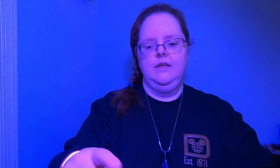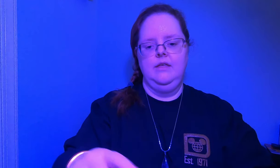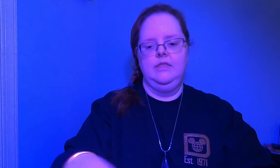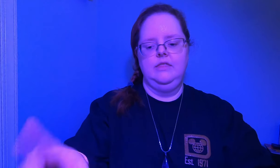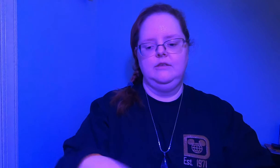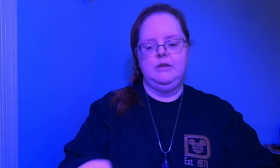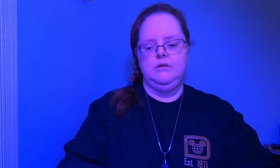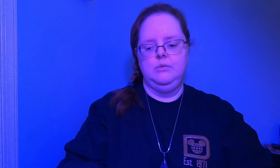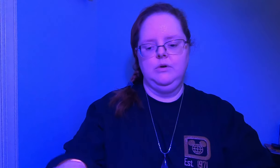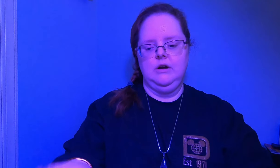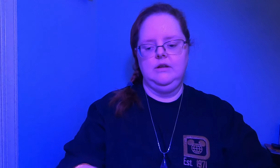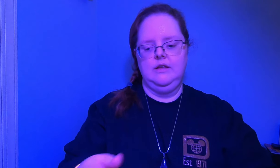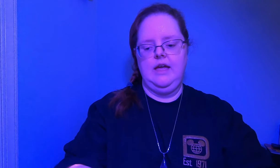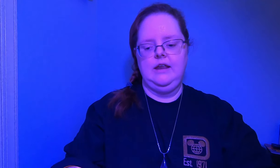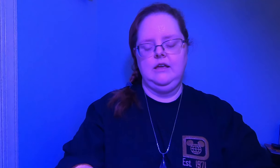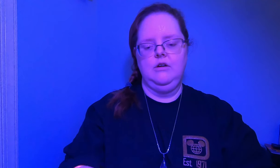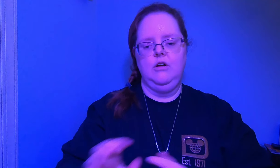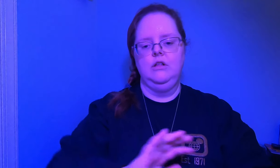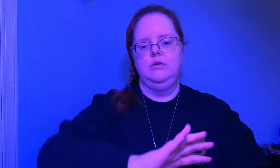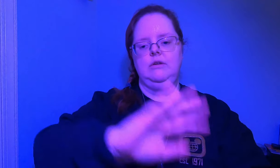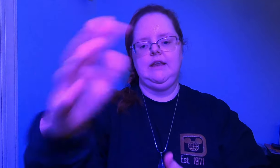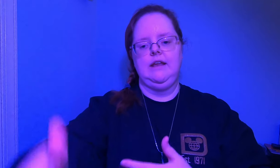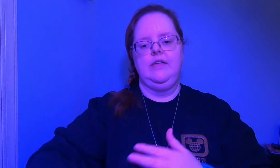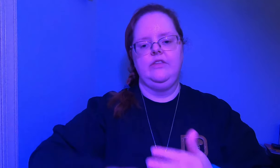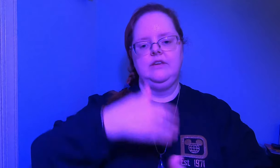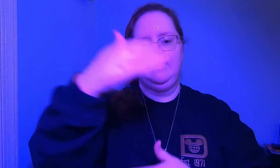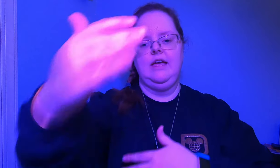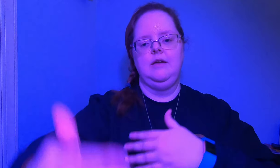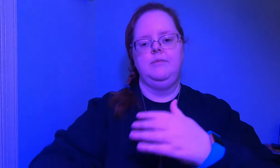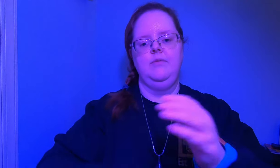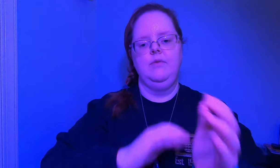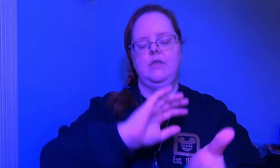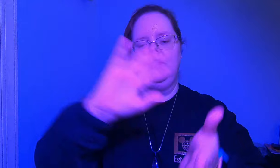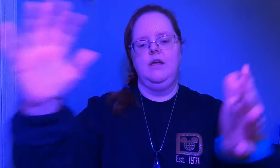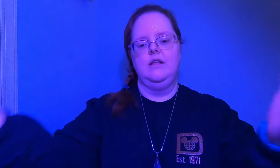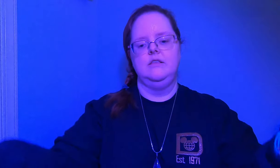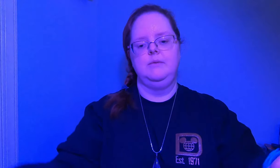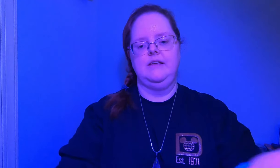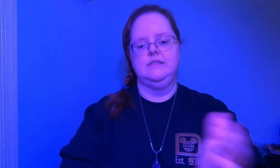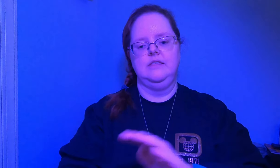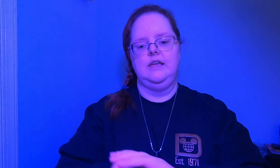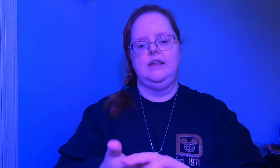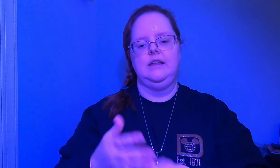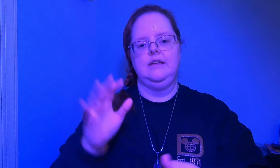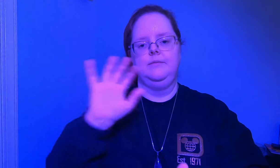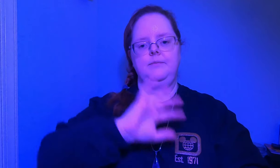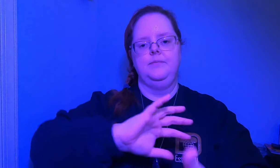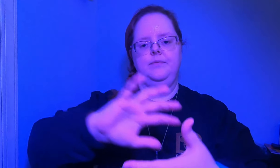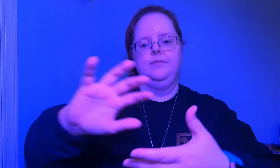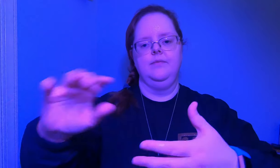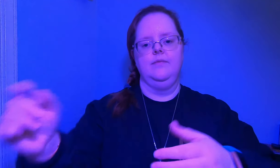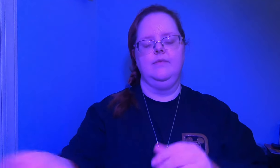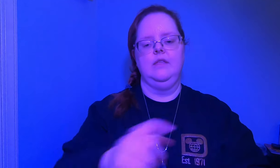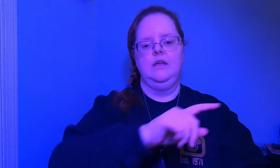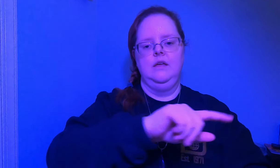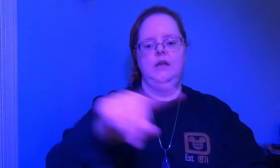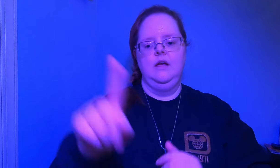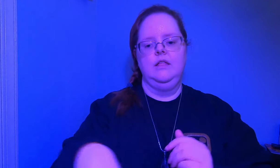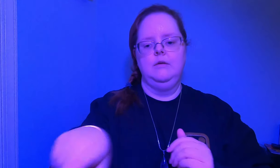that this may support any and all who need it at the time and space that they need it allow